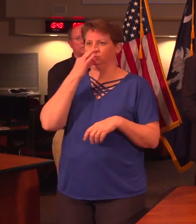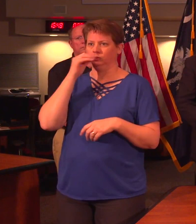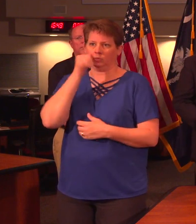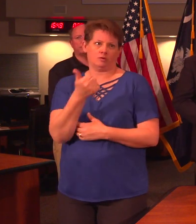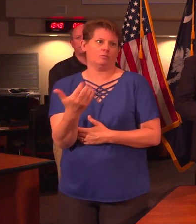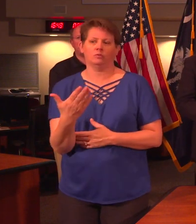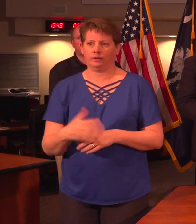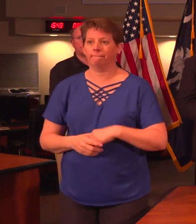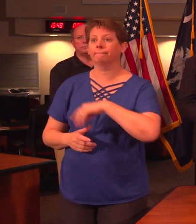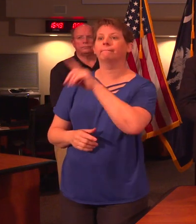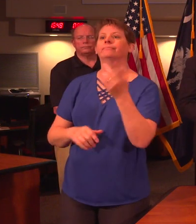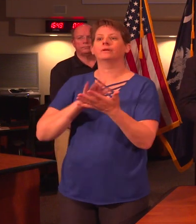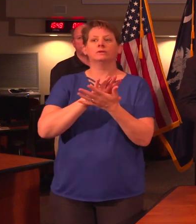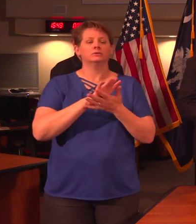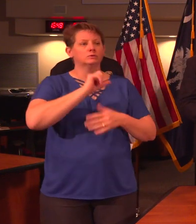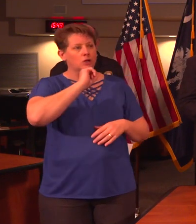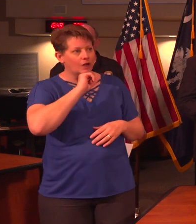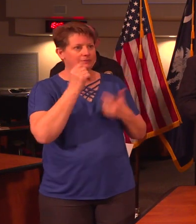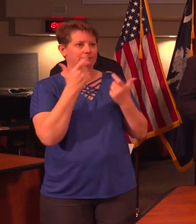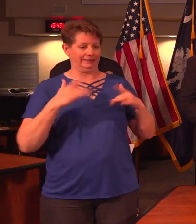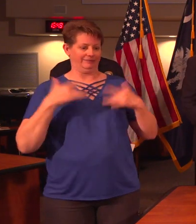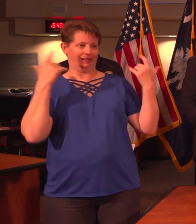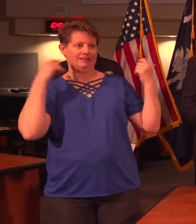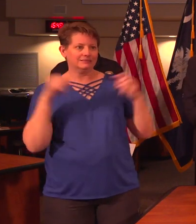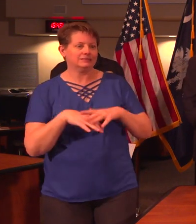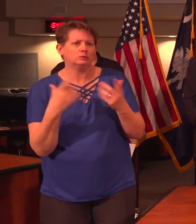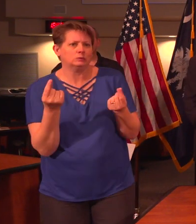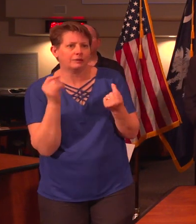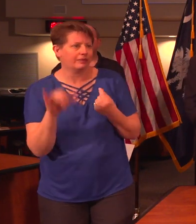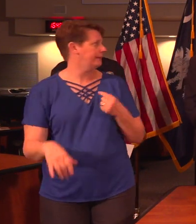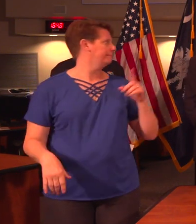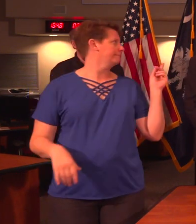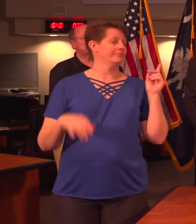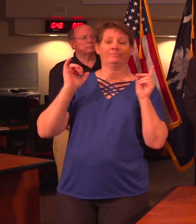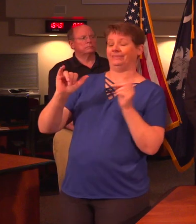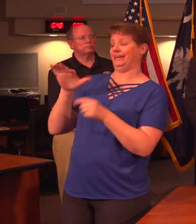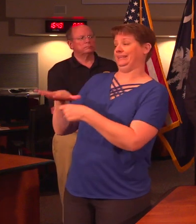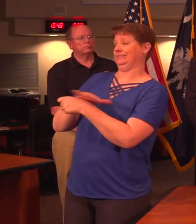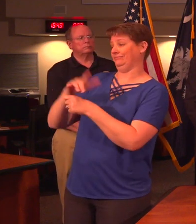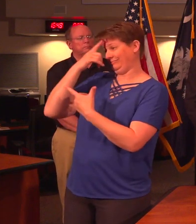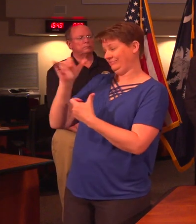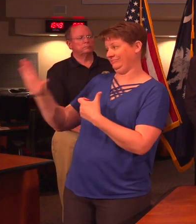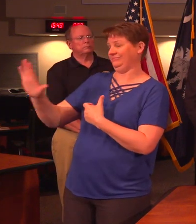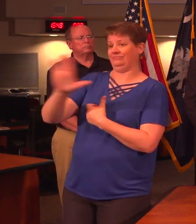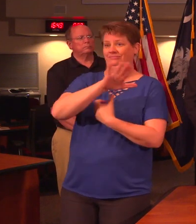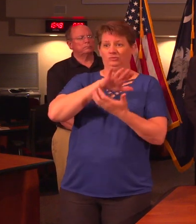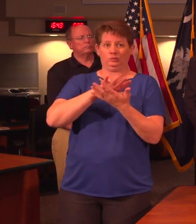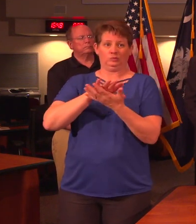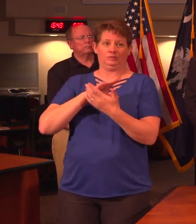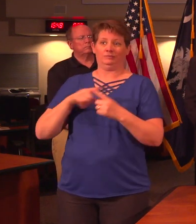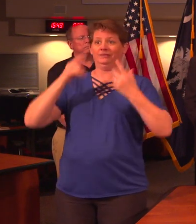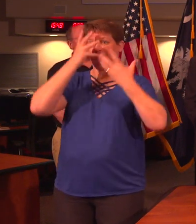other school districts. Like school proms, big events for students, how are you all handling that? Well, that's left up to the individual schools, but